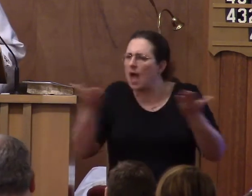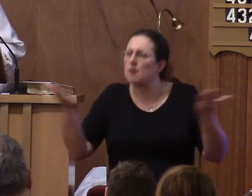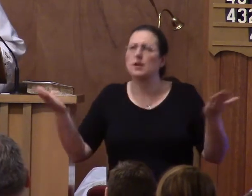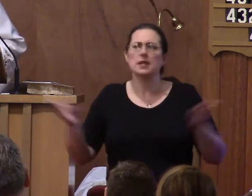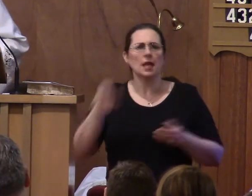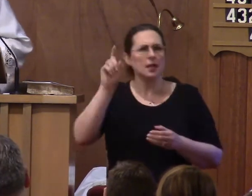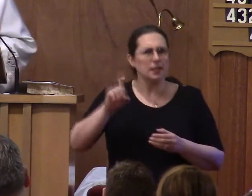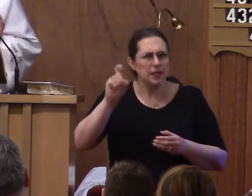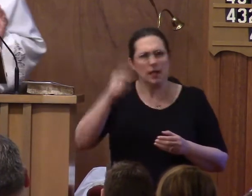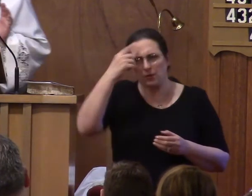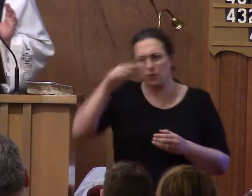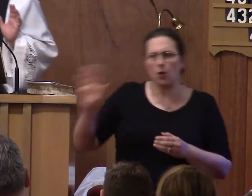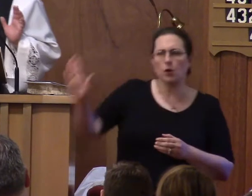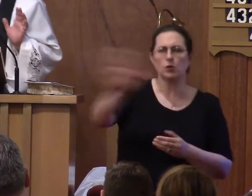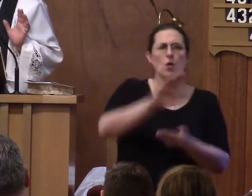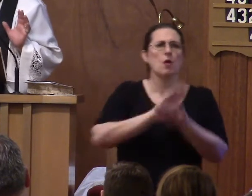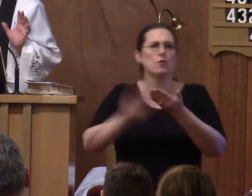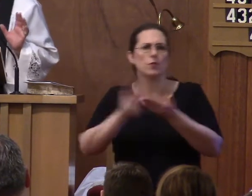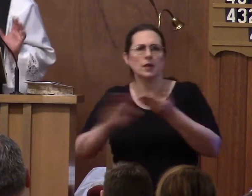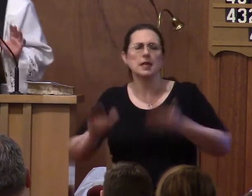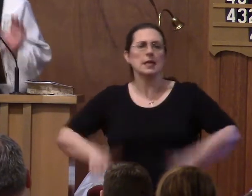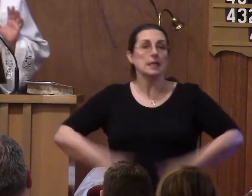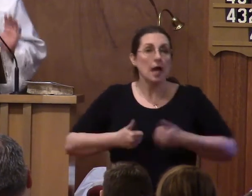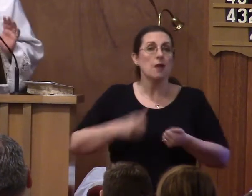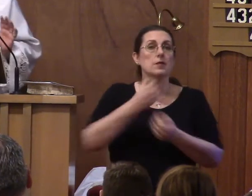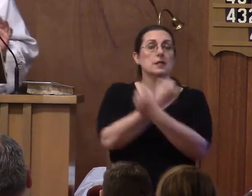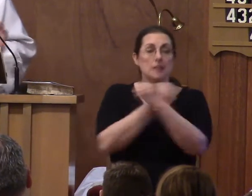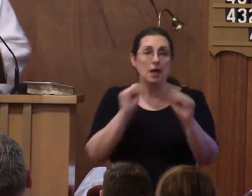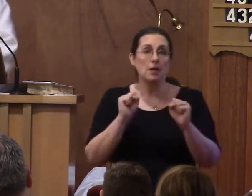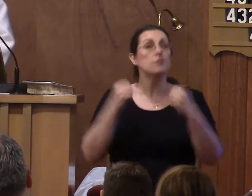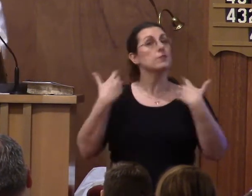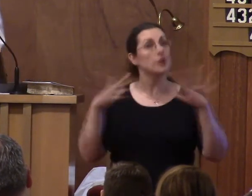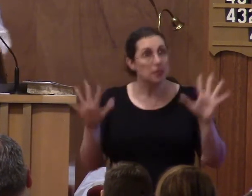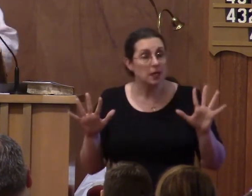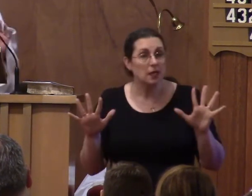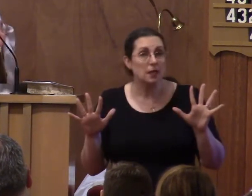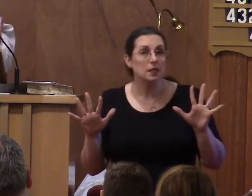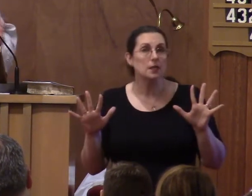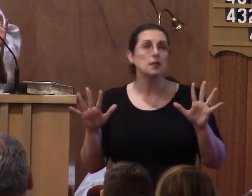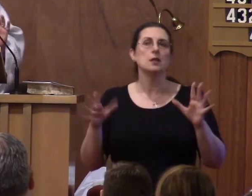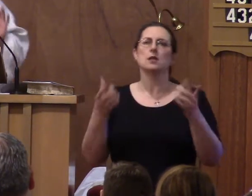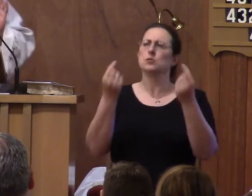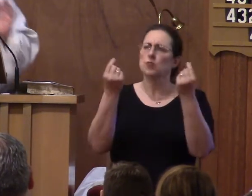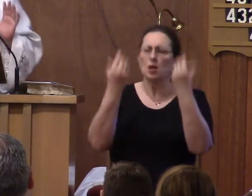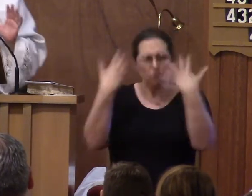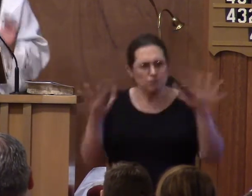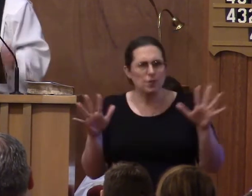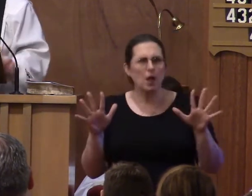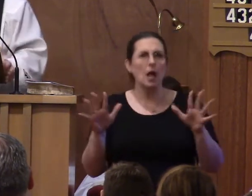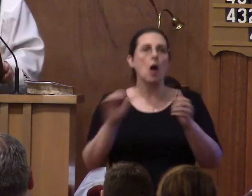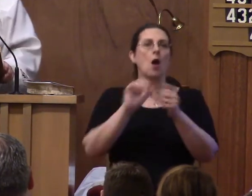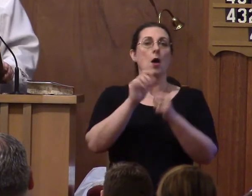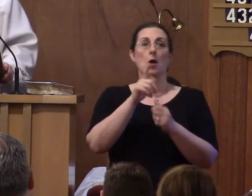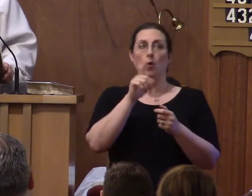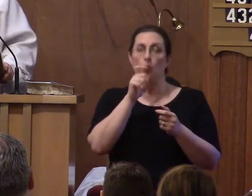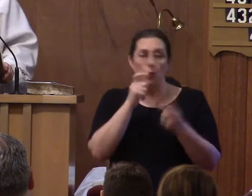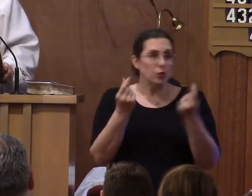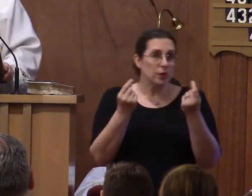for your forgiveness, life, and salvation is finished. Accomplished completely by your Lord Jesus the Christ.